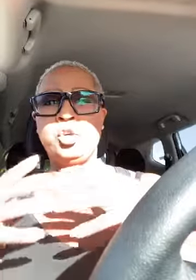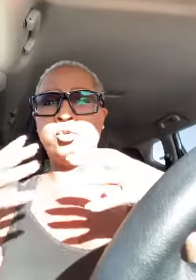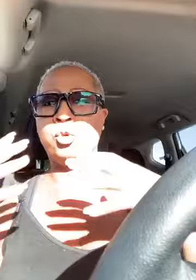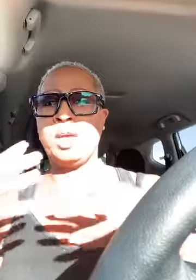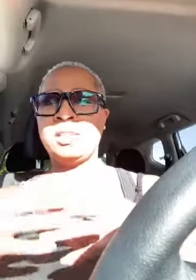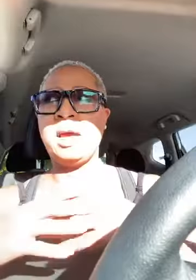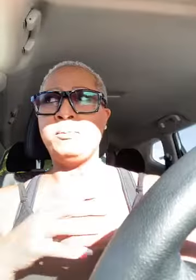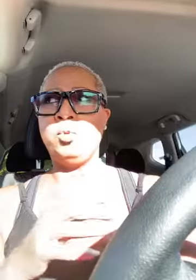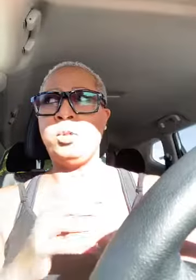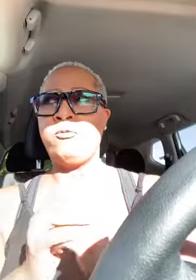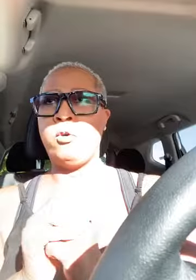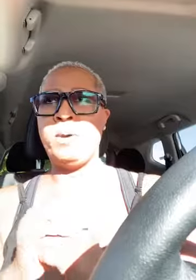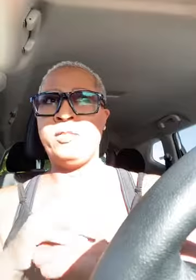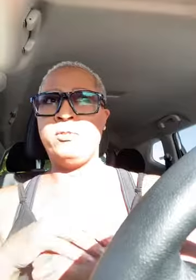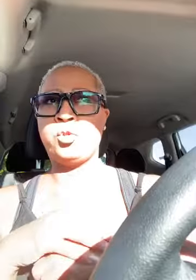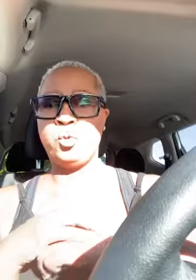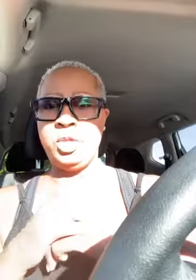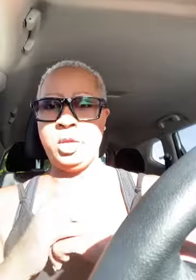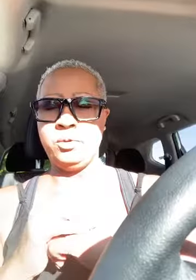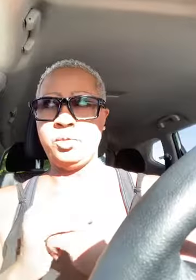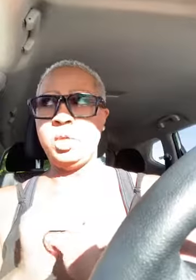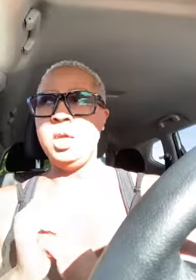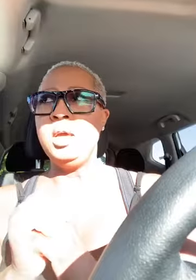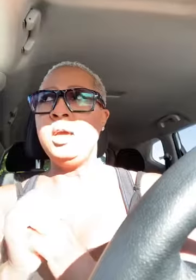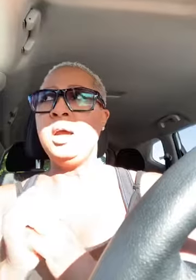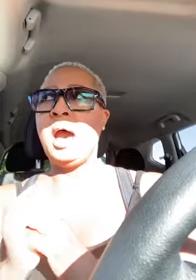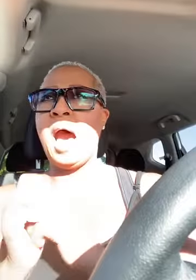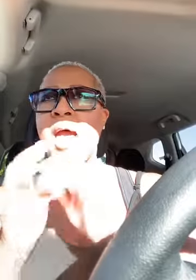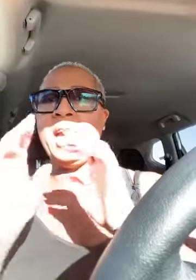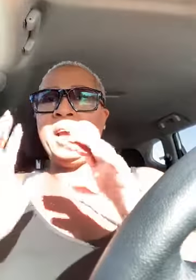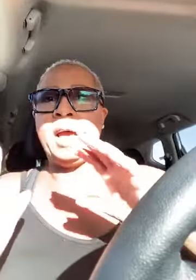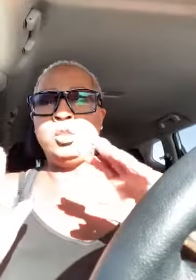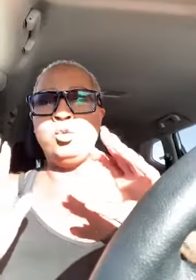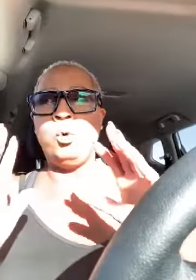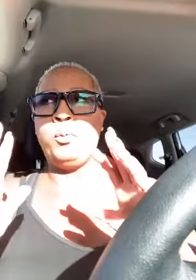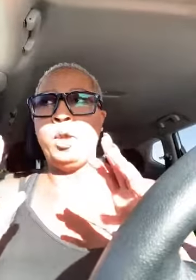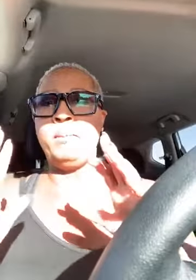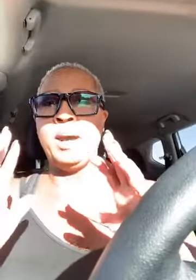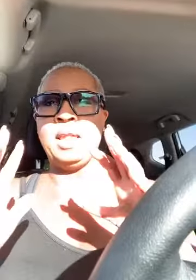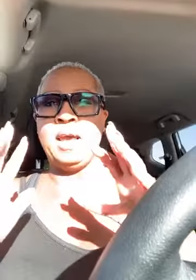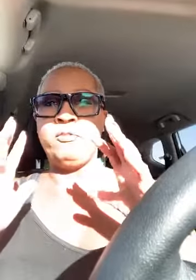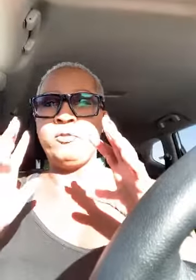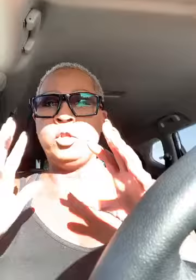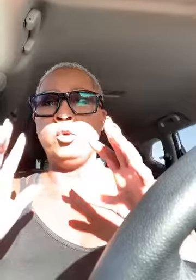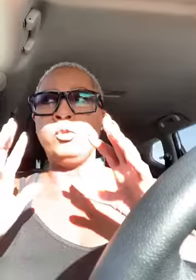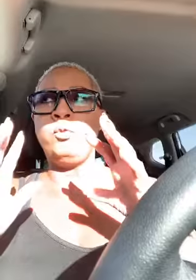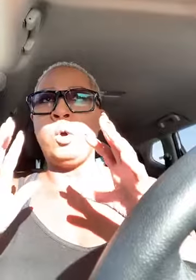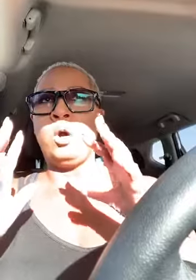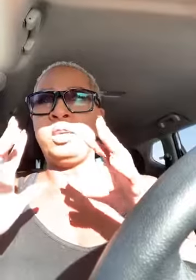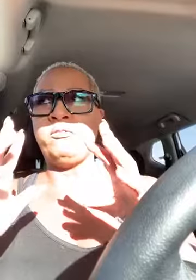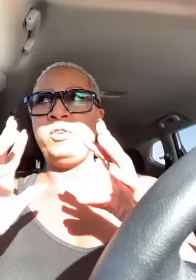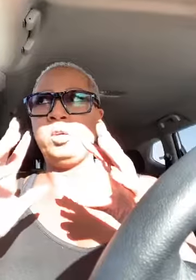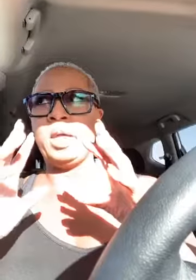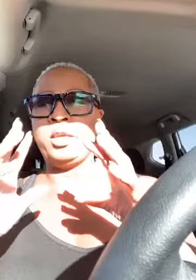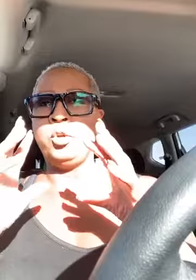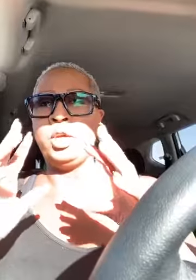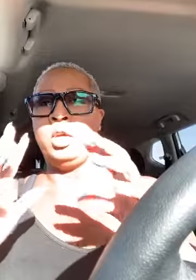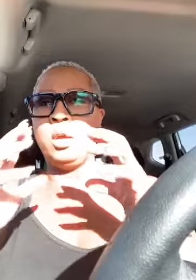show so i stopped doing it for about three years i had gotten to a point in my life and for those of you all that feel like you're here